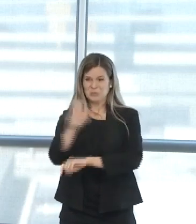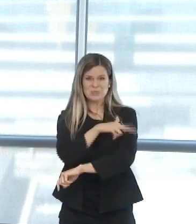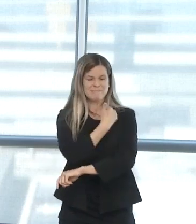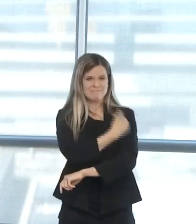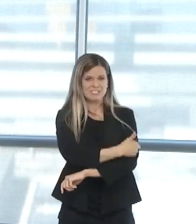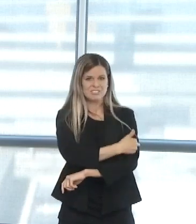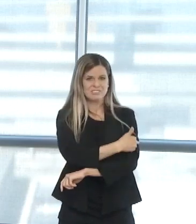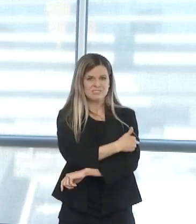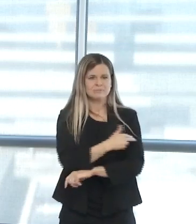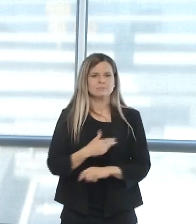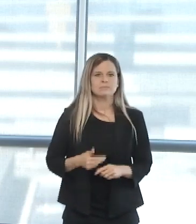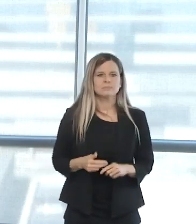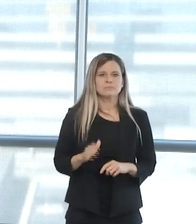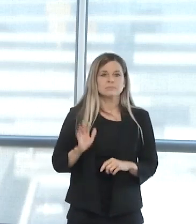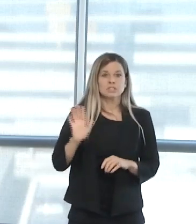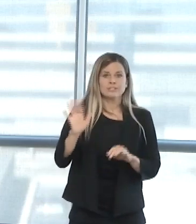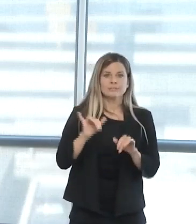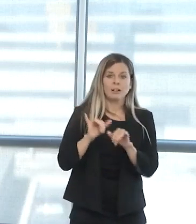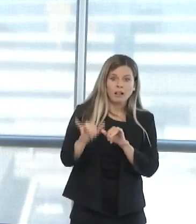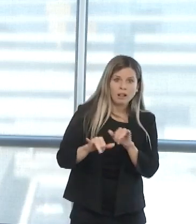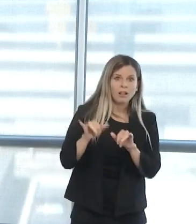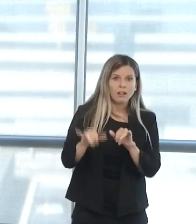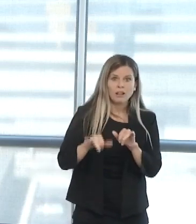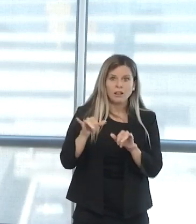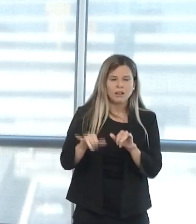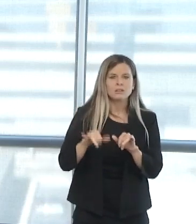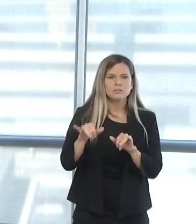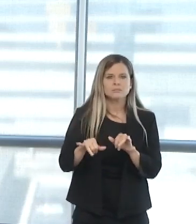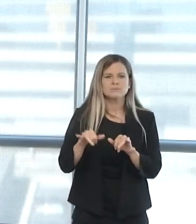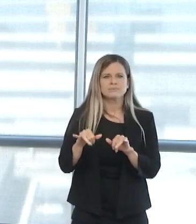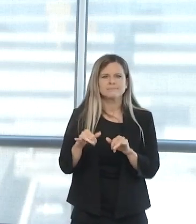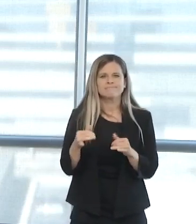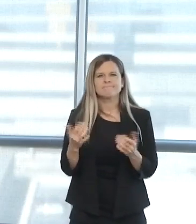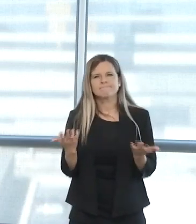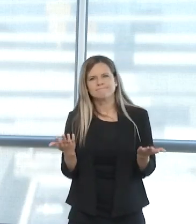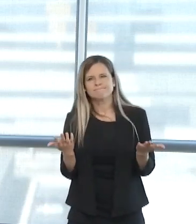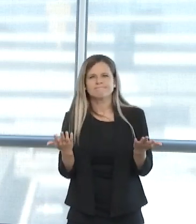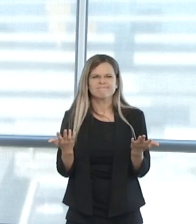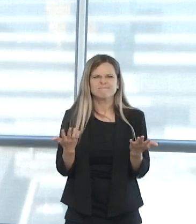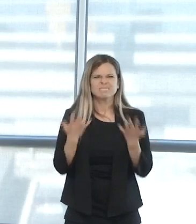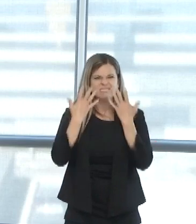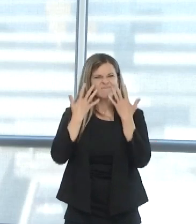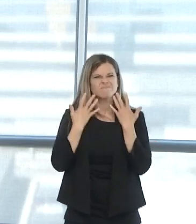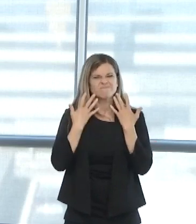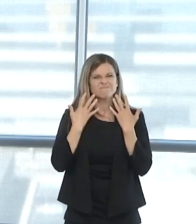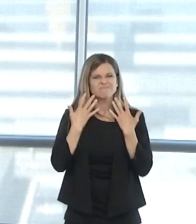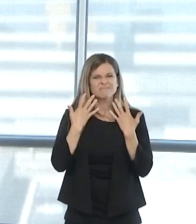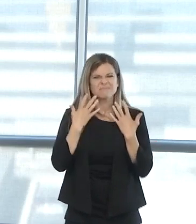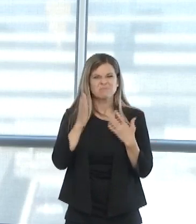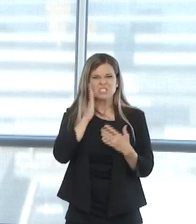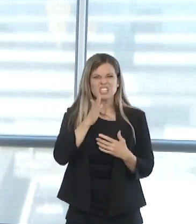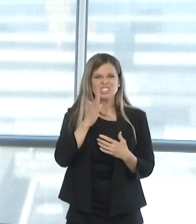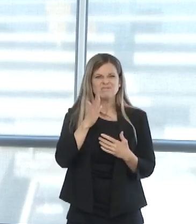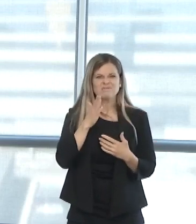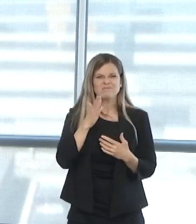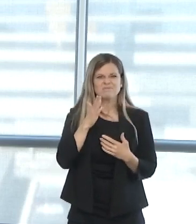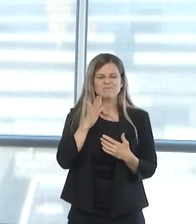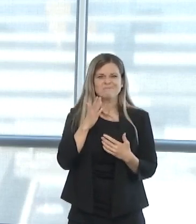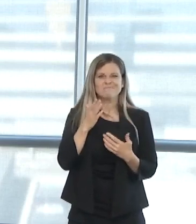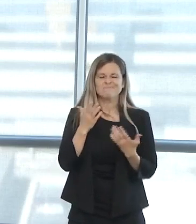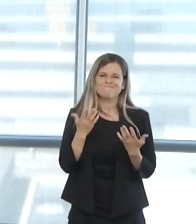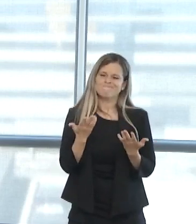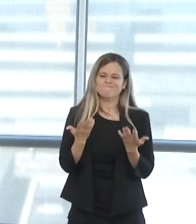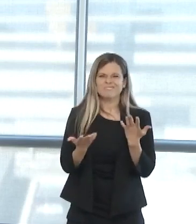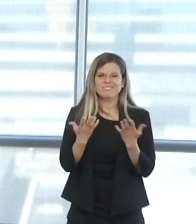their stay in the health system, and sadly, those Oklahomans will lose in this fight, will lag by